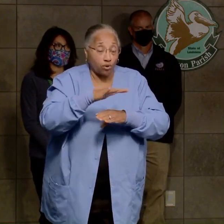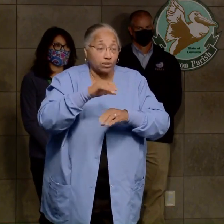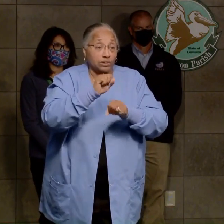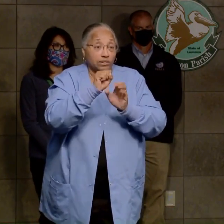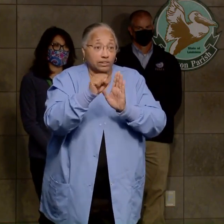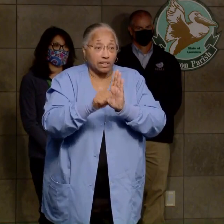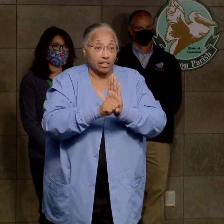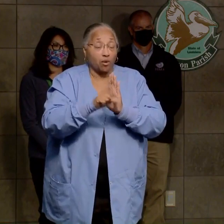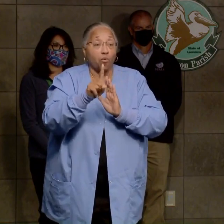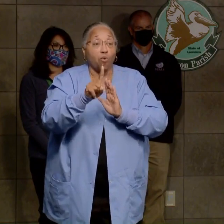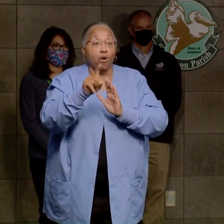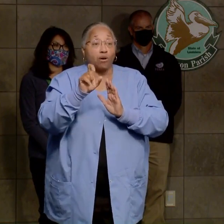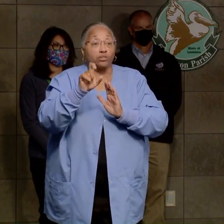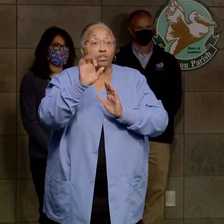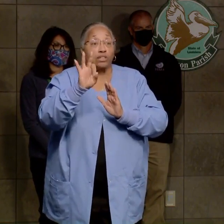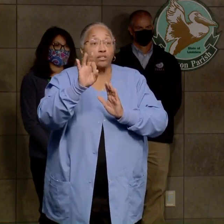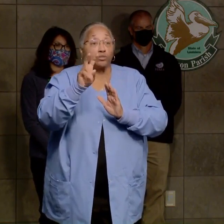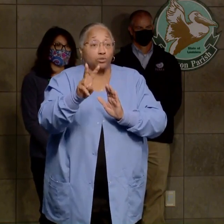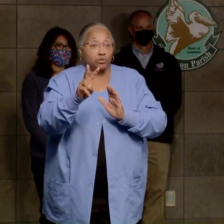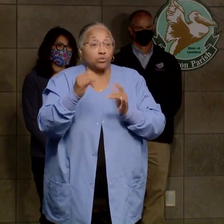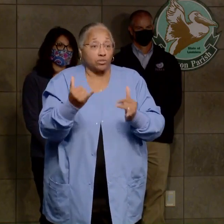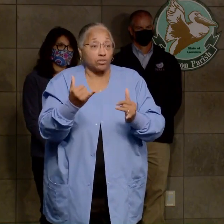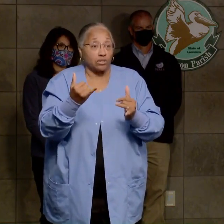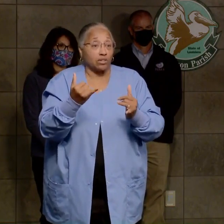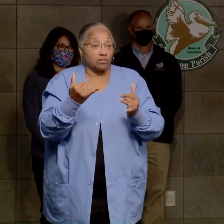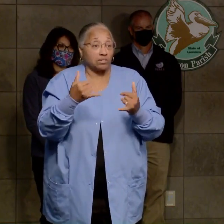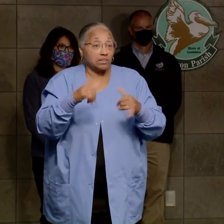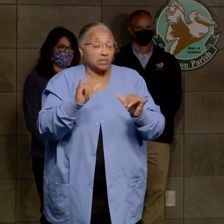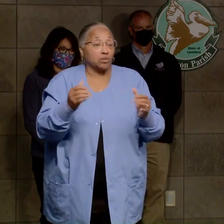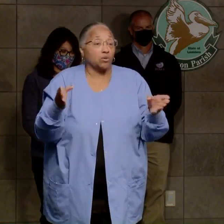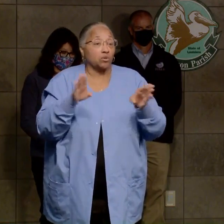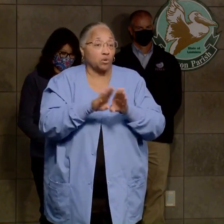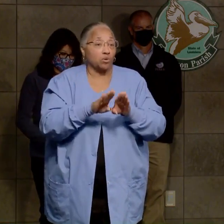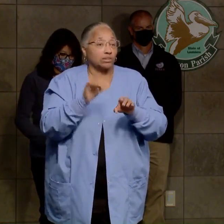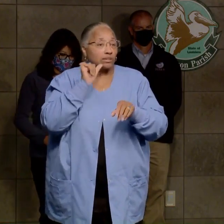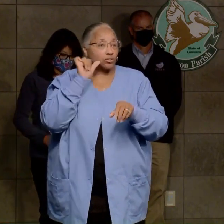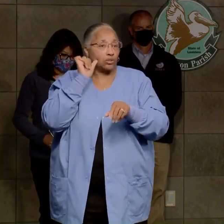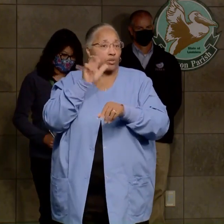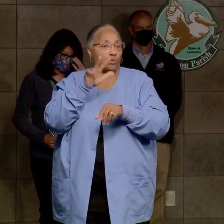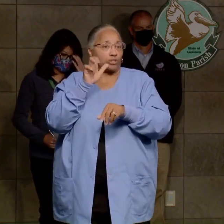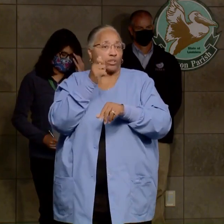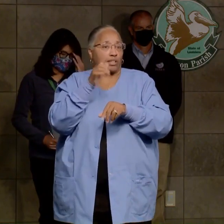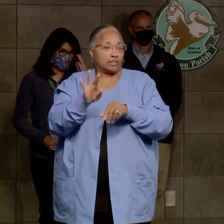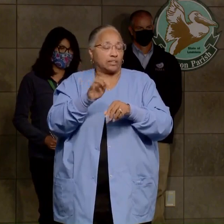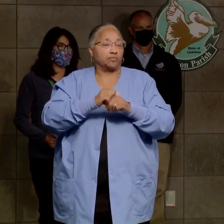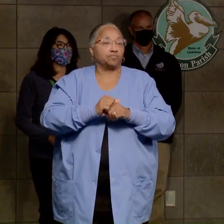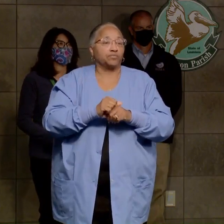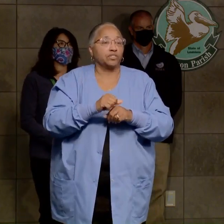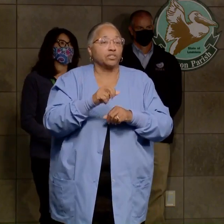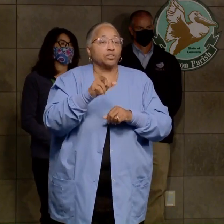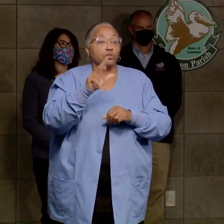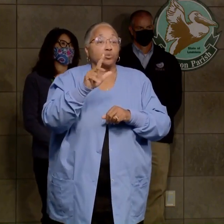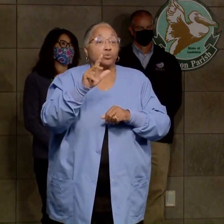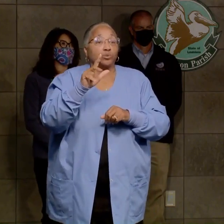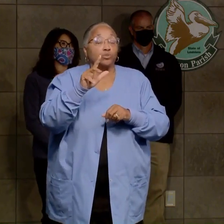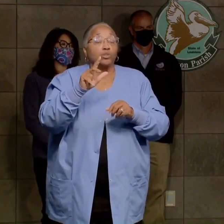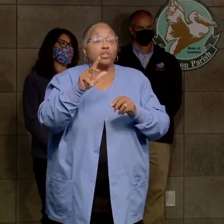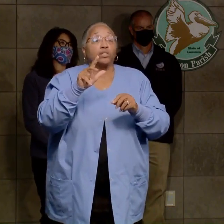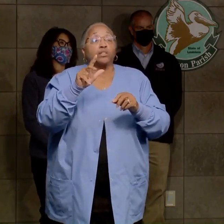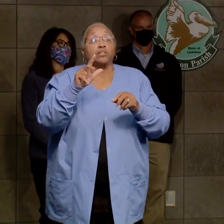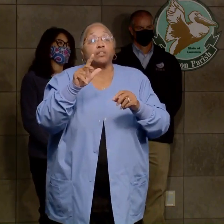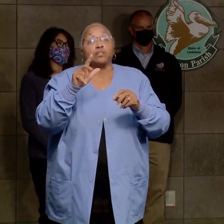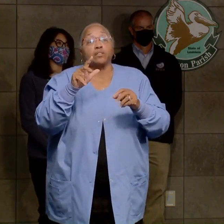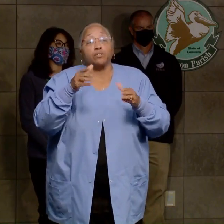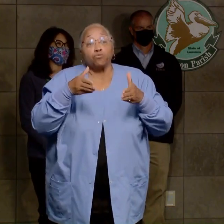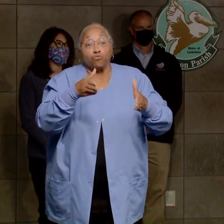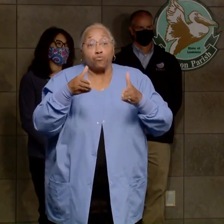closed. That's down from 319 yesterday. There are 23 roads still closed because of